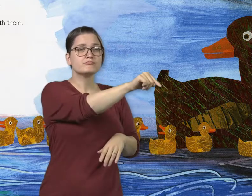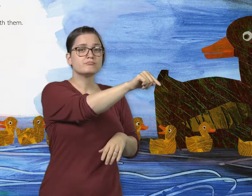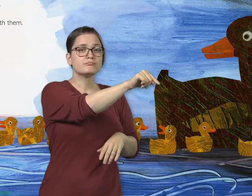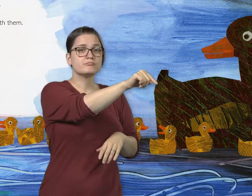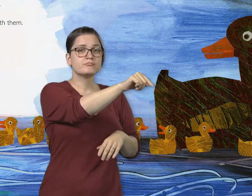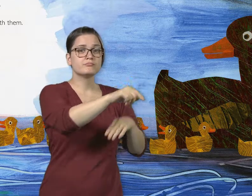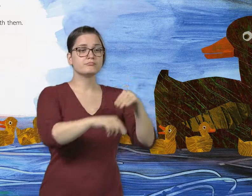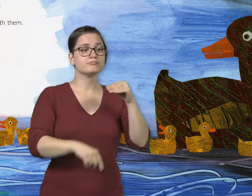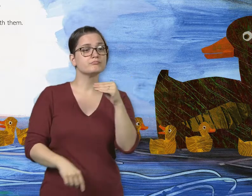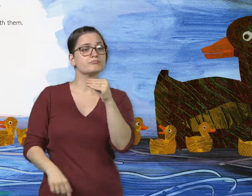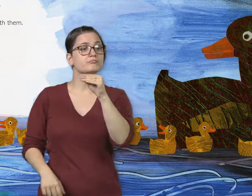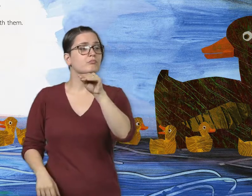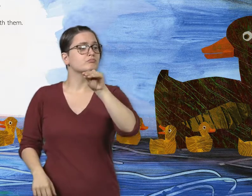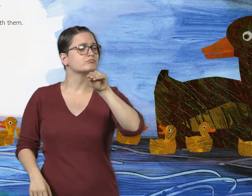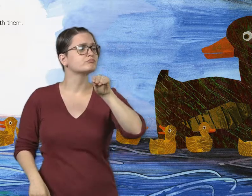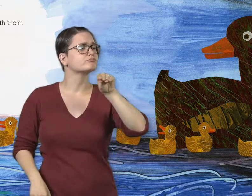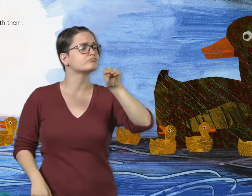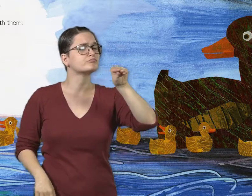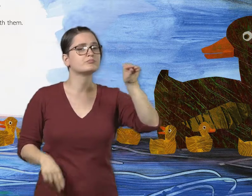and her ducklings swim toward their nest.